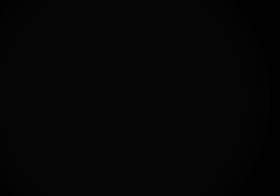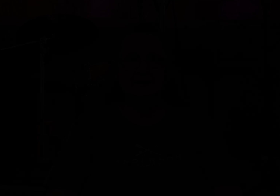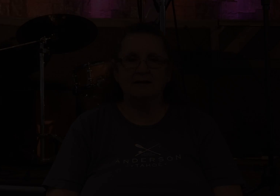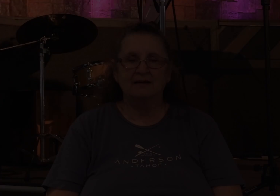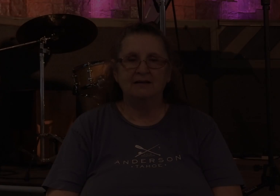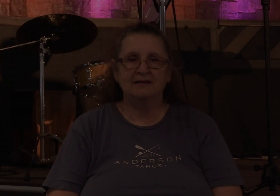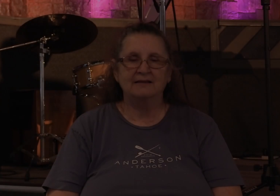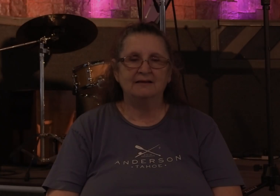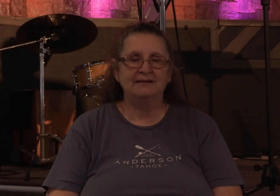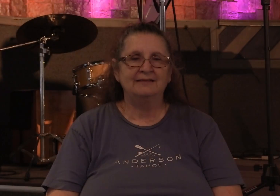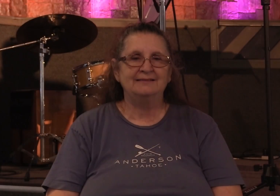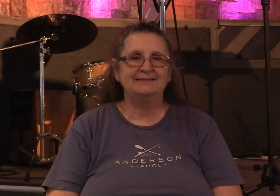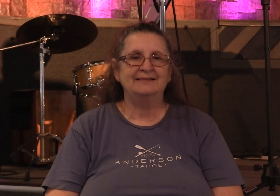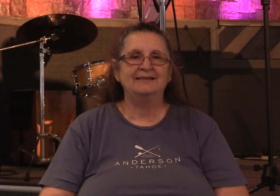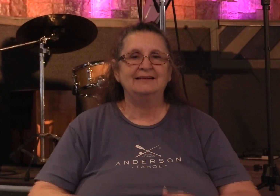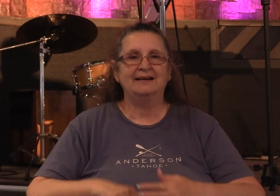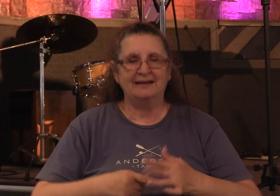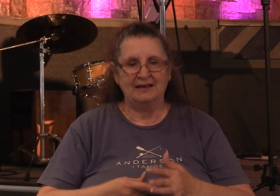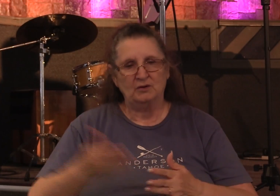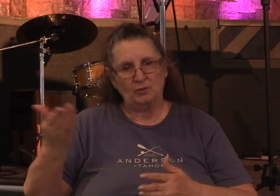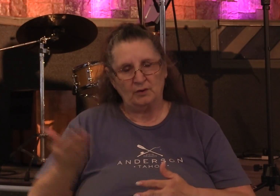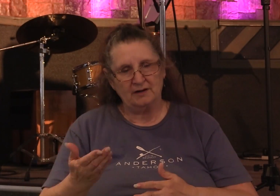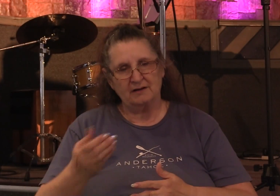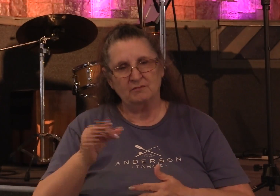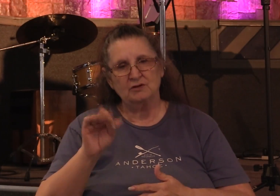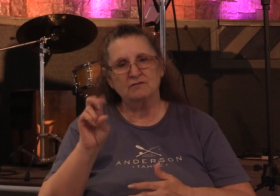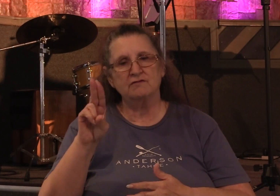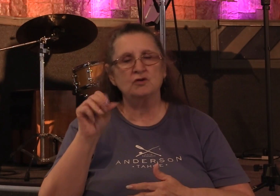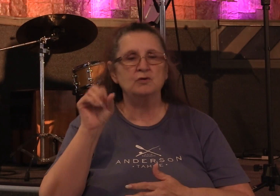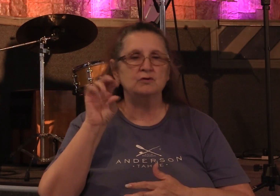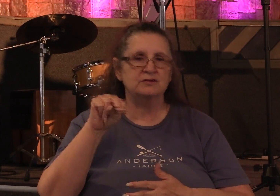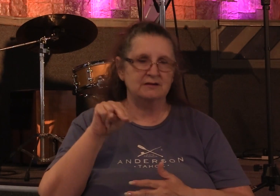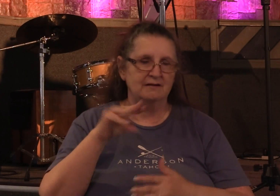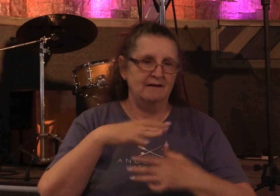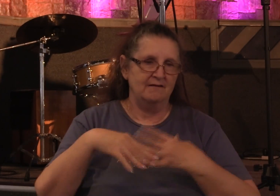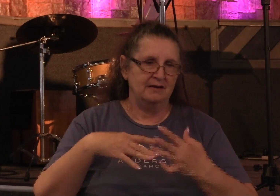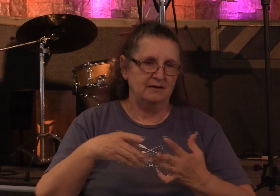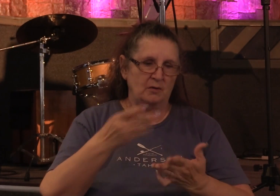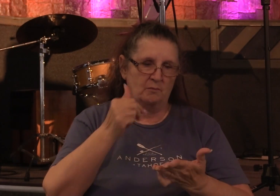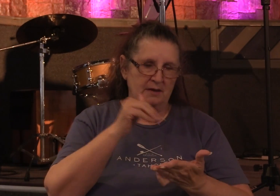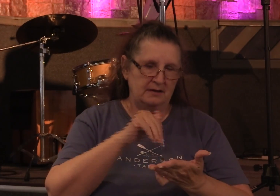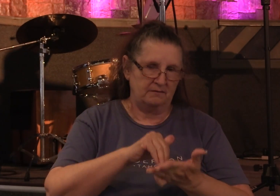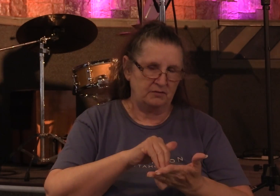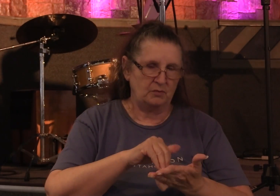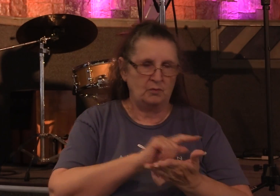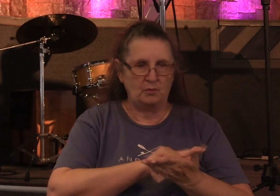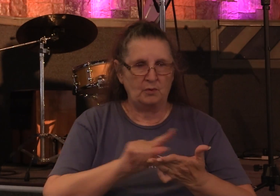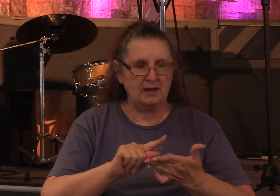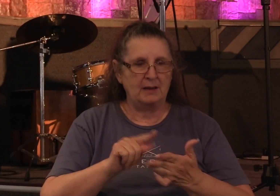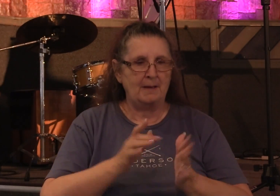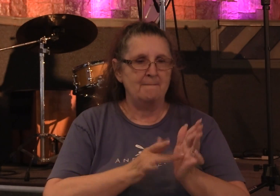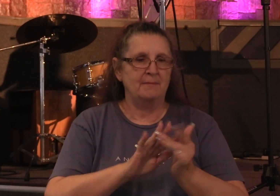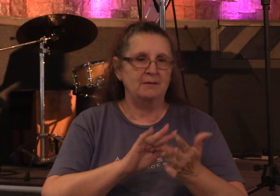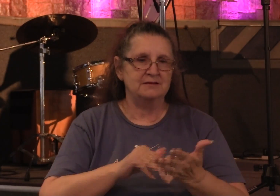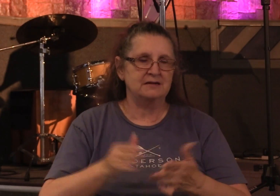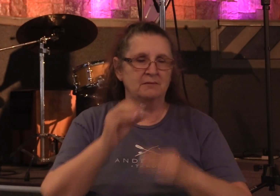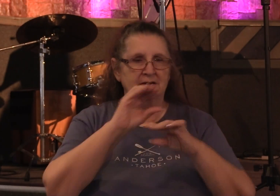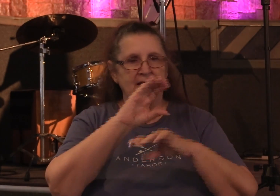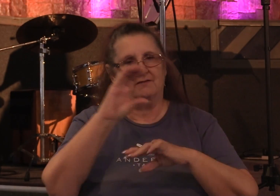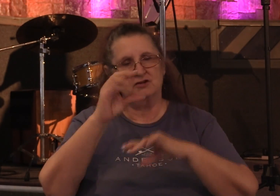Once again, good evening and welcome to Fusion Fellowship, our midweek Bible study here at Calvary Chapel, Hemet. To those of you who are tuned